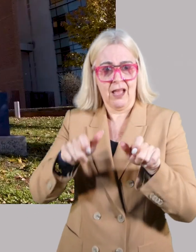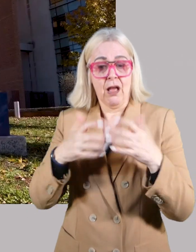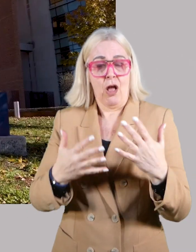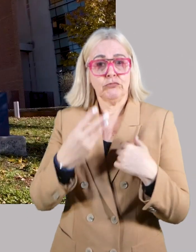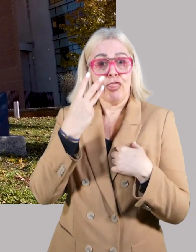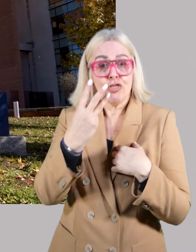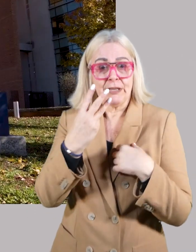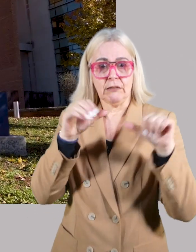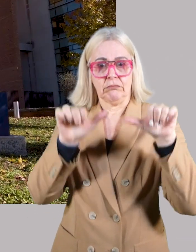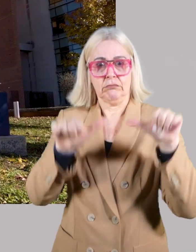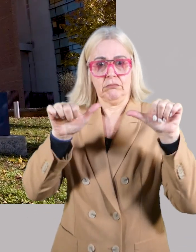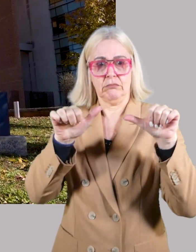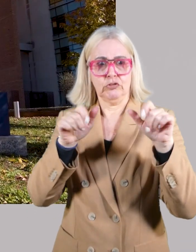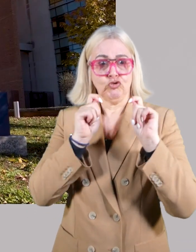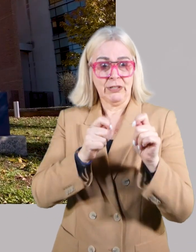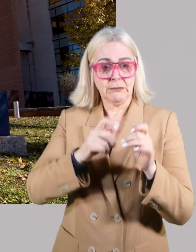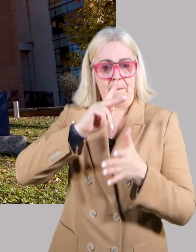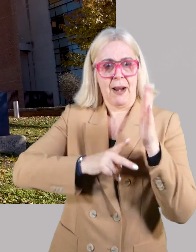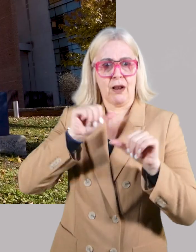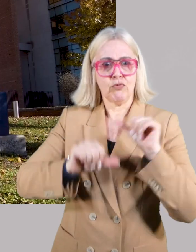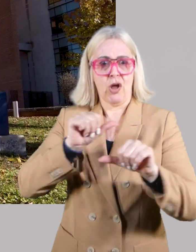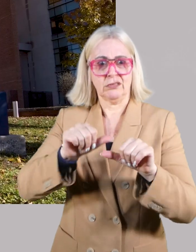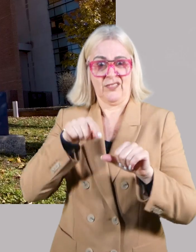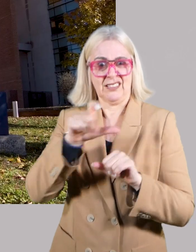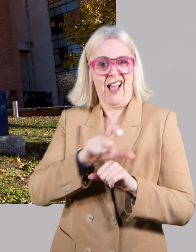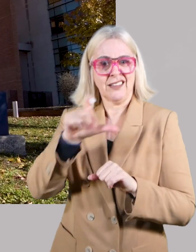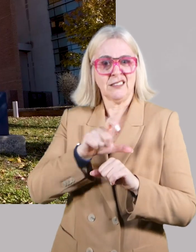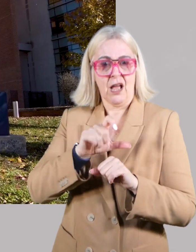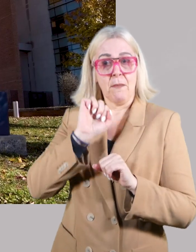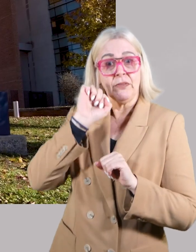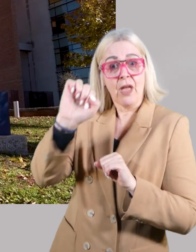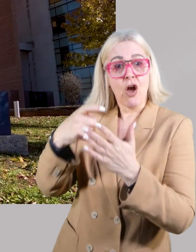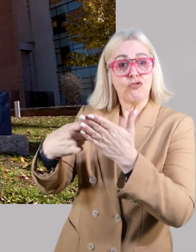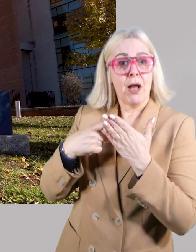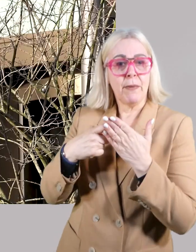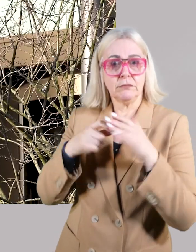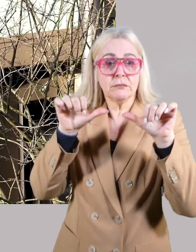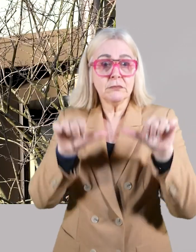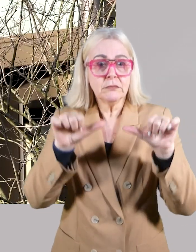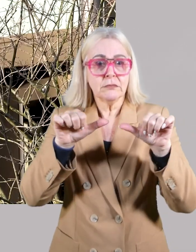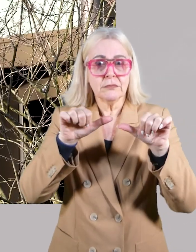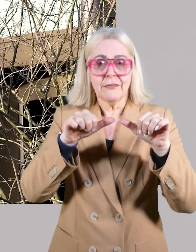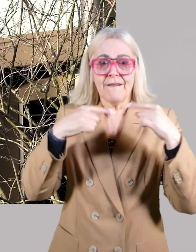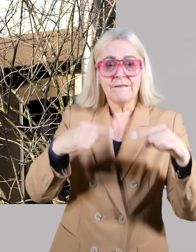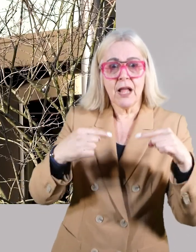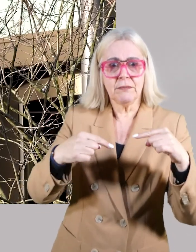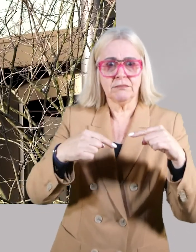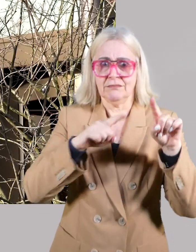Currently, we have three approved regimens in this scenario, but their indications, approvals and of course availability